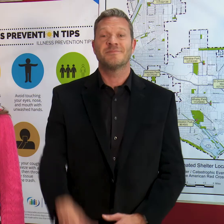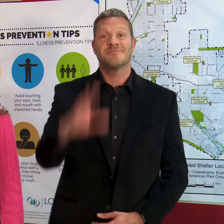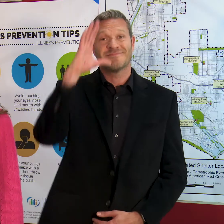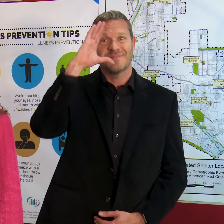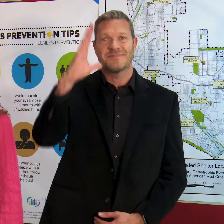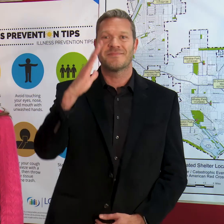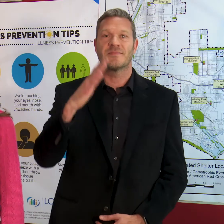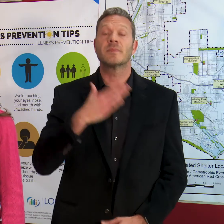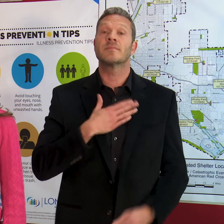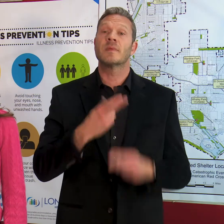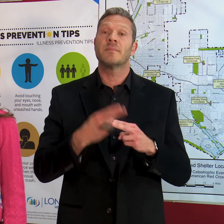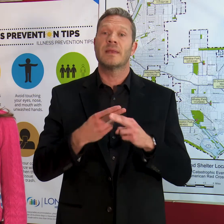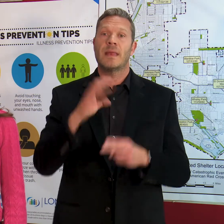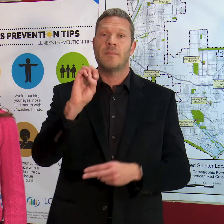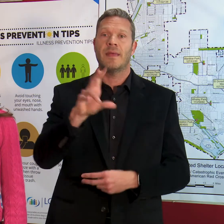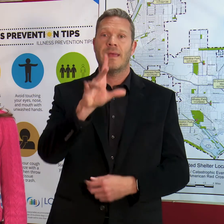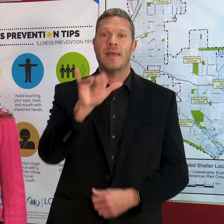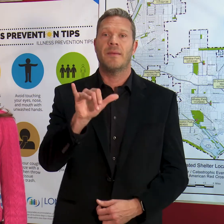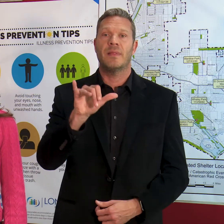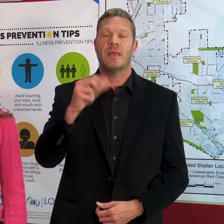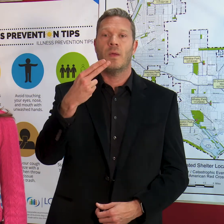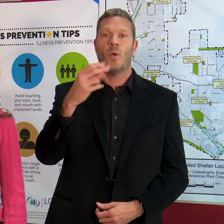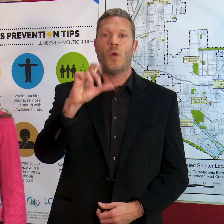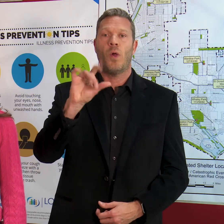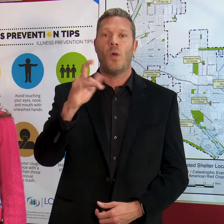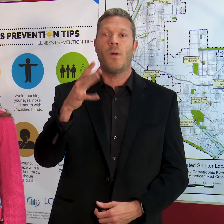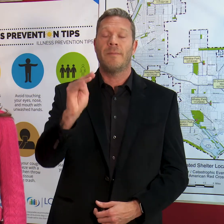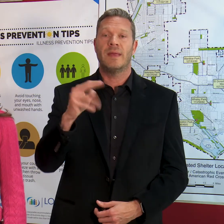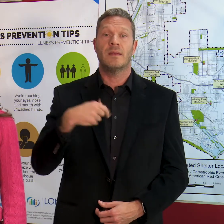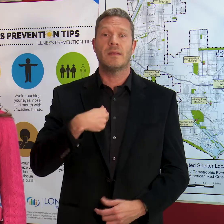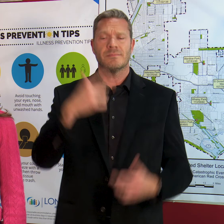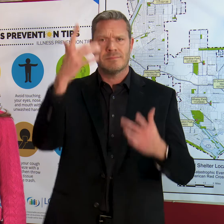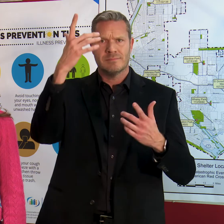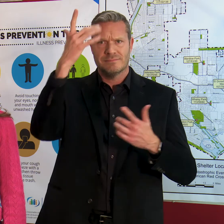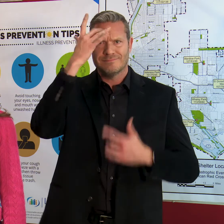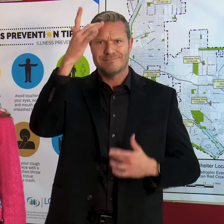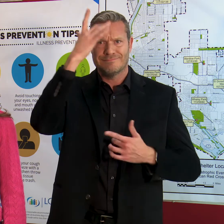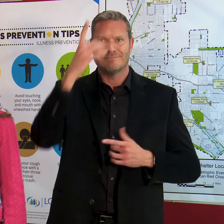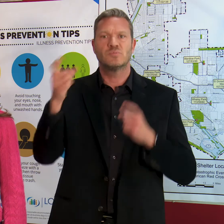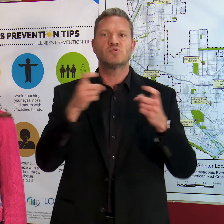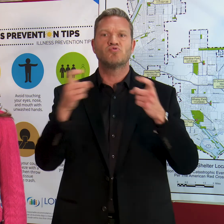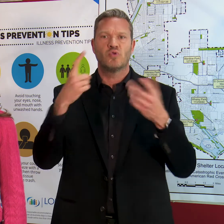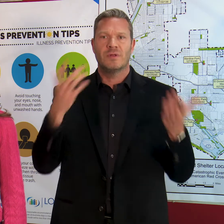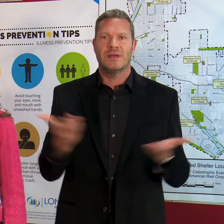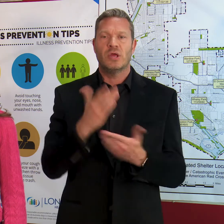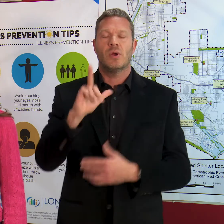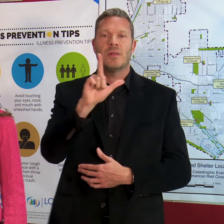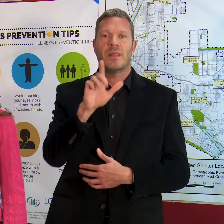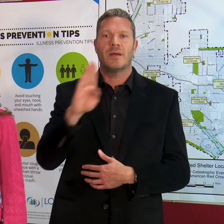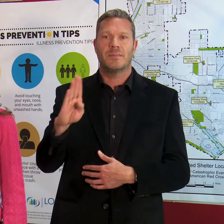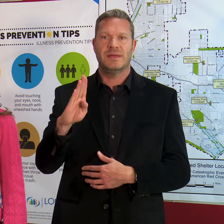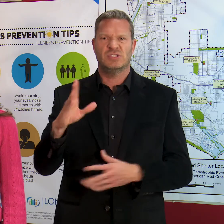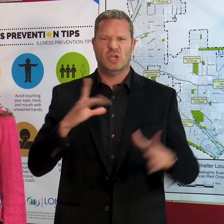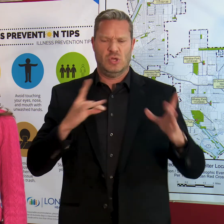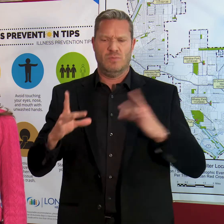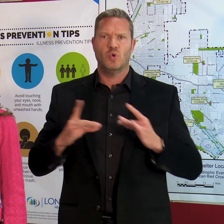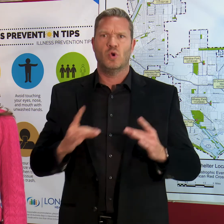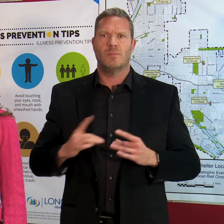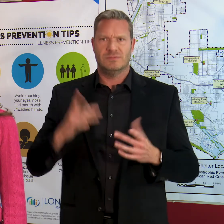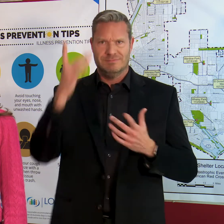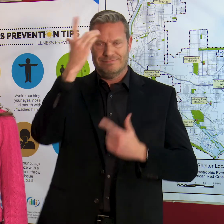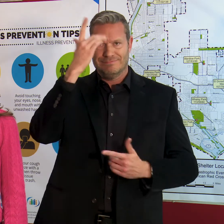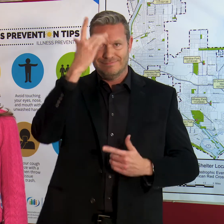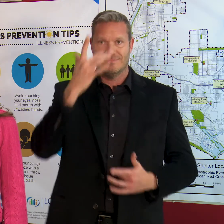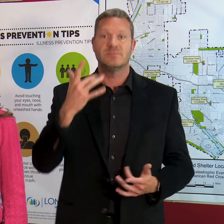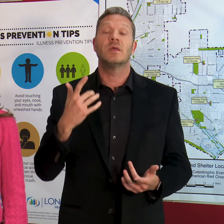Hi, my name is Emily Holman and I'm the communicable disease controller here in the city of Long Beach. There's been a lot